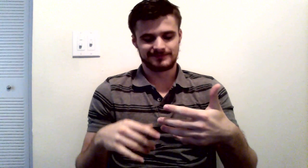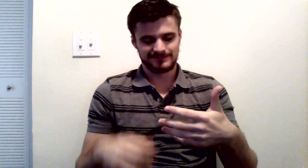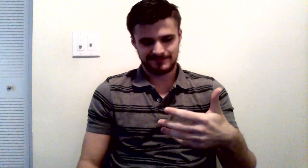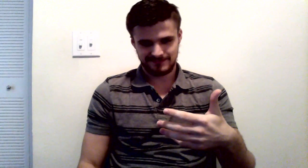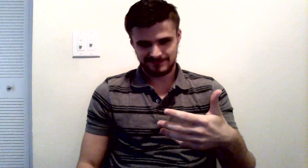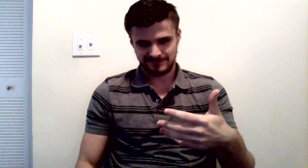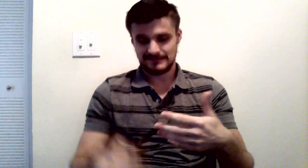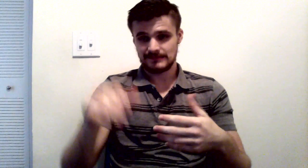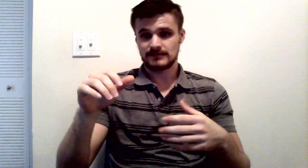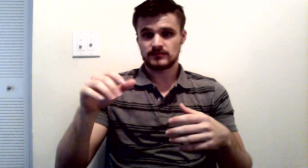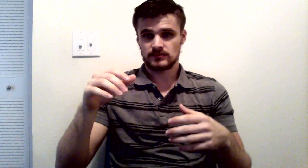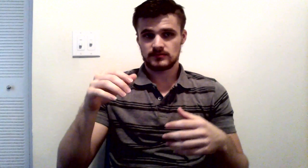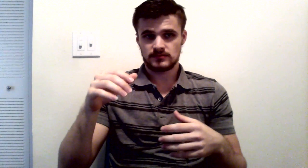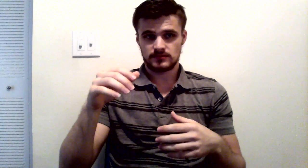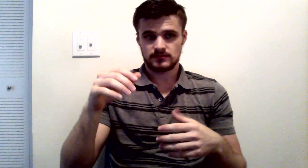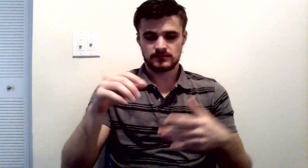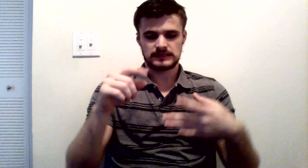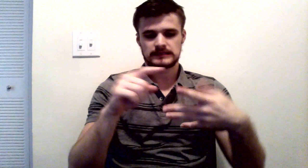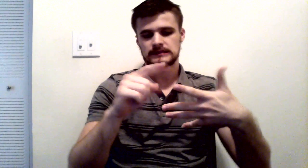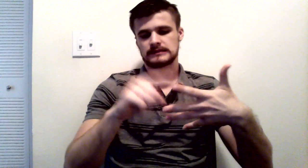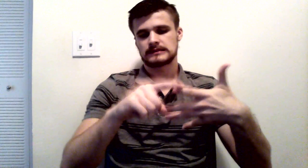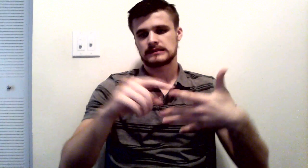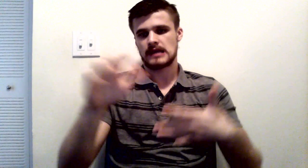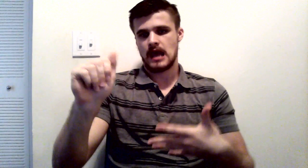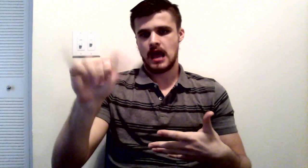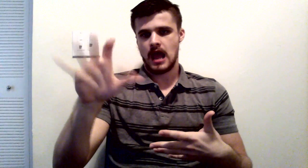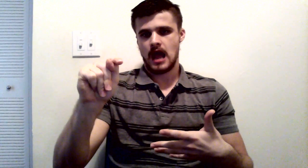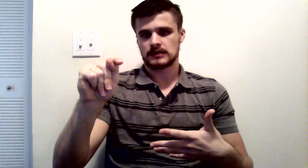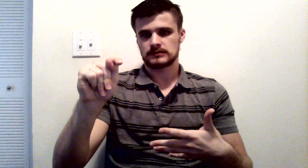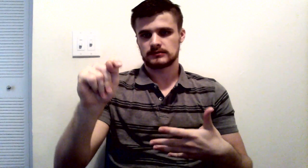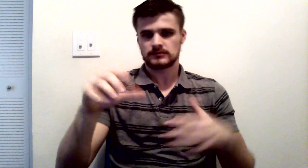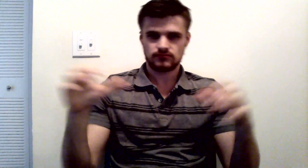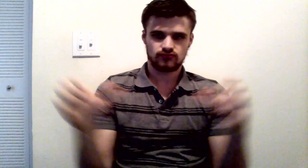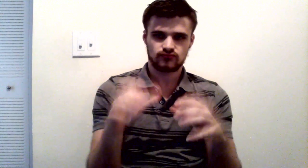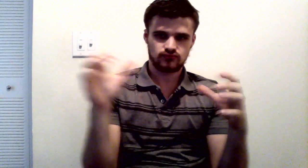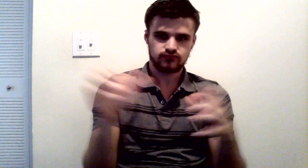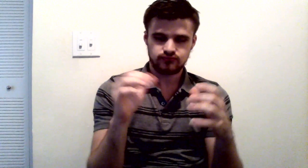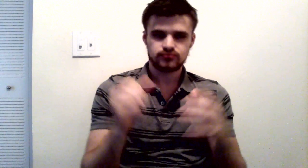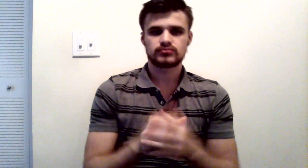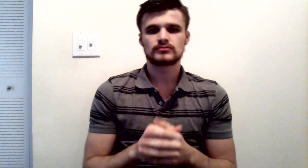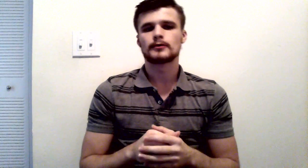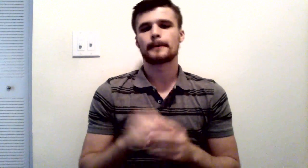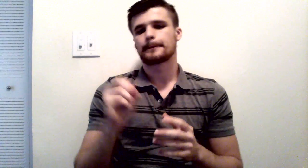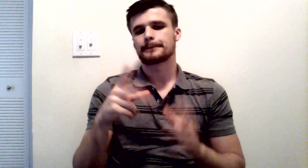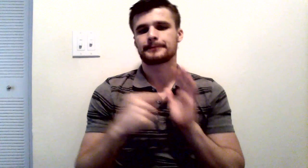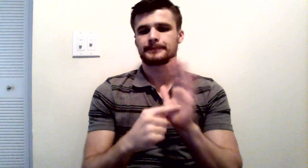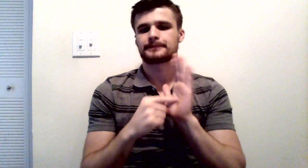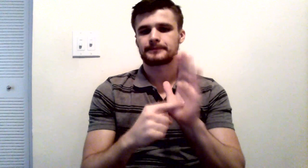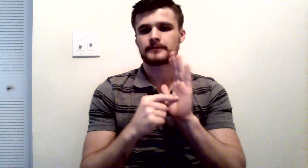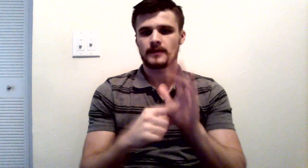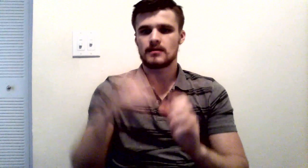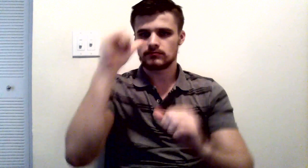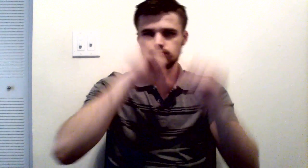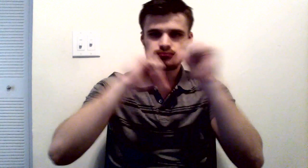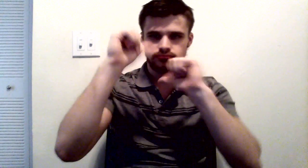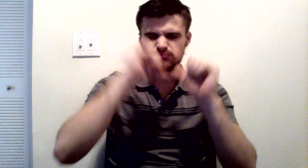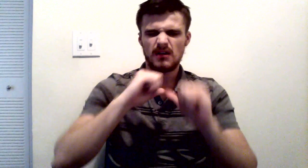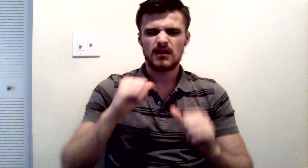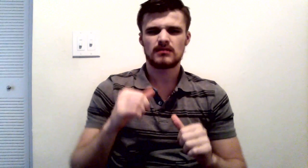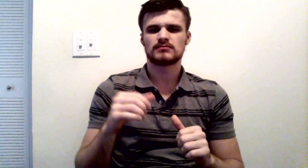example, a bar fight breaks out. The guy gets punched in the face, knocked unconscious. He's carried off